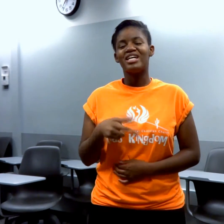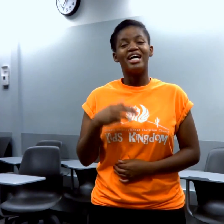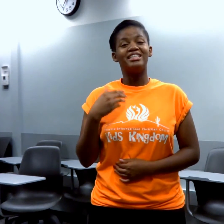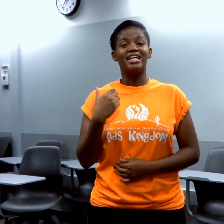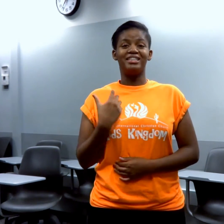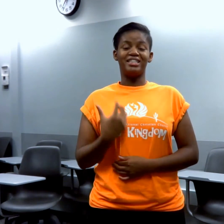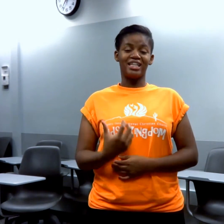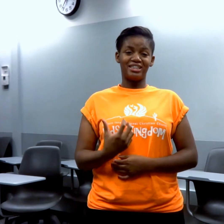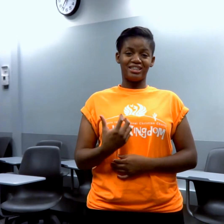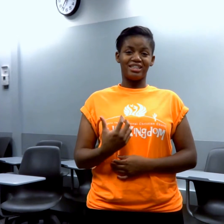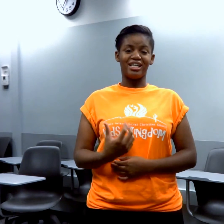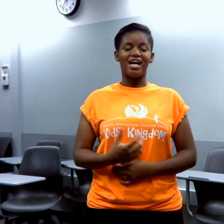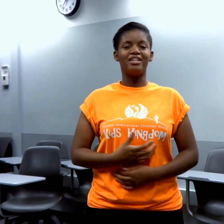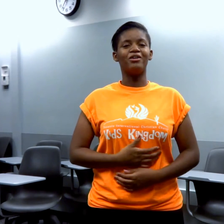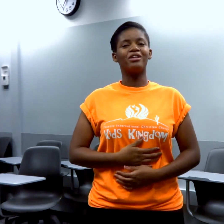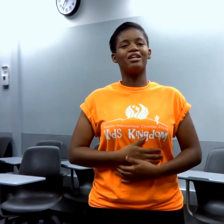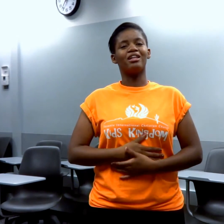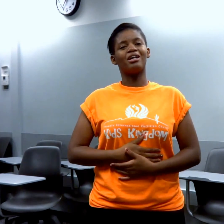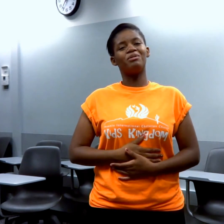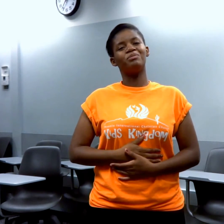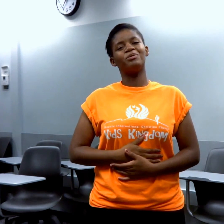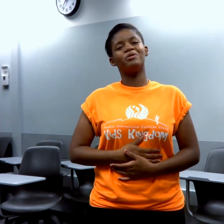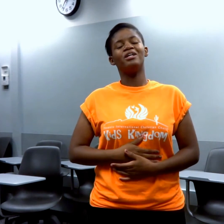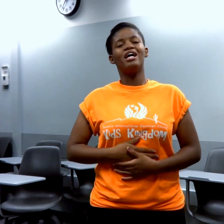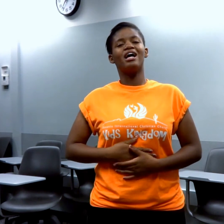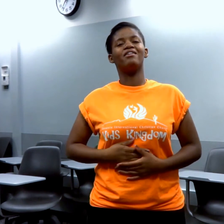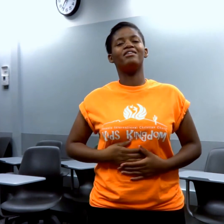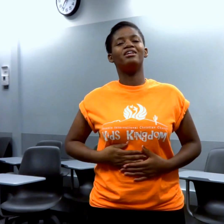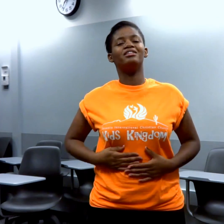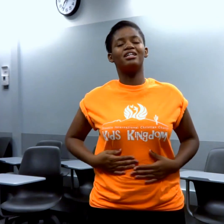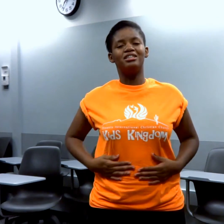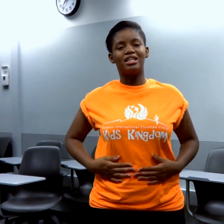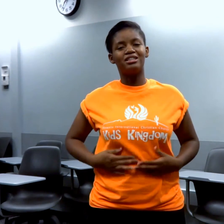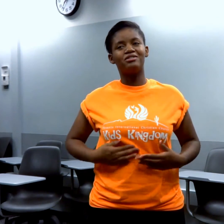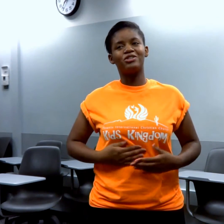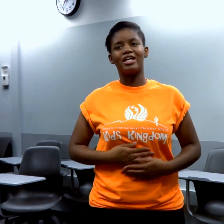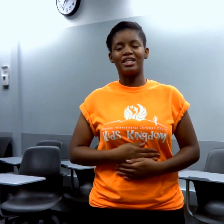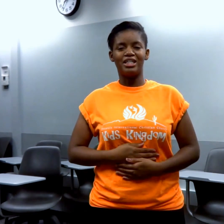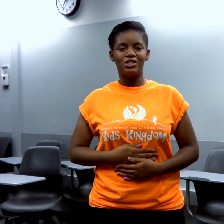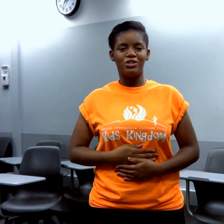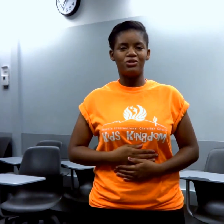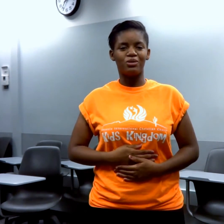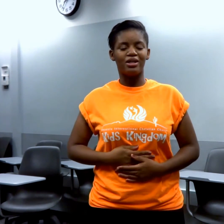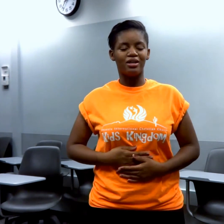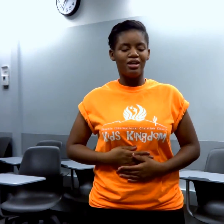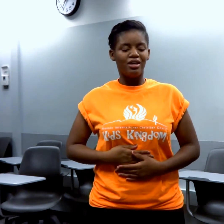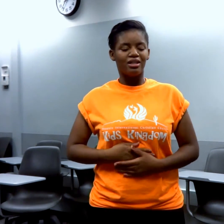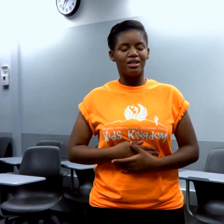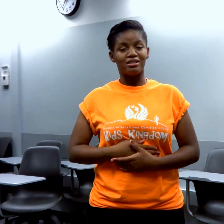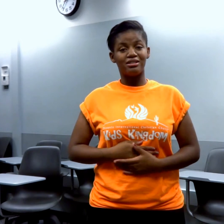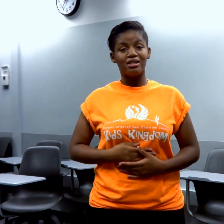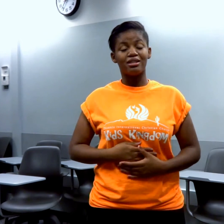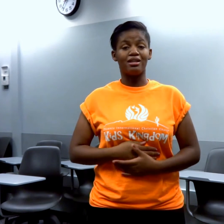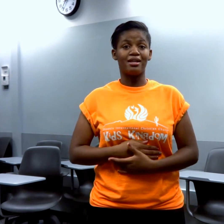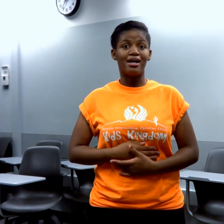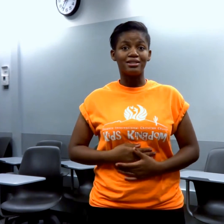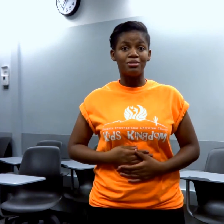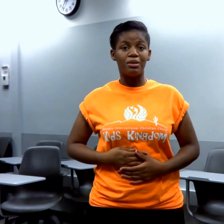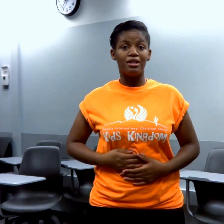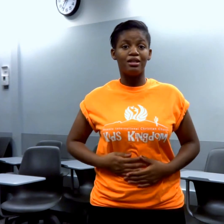Two, digestion. I know that a lot of people have digestive tract issues where they get sick, get constipated,